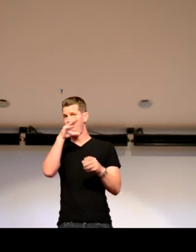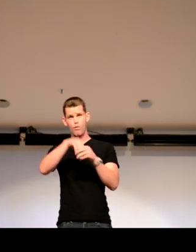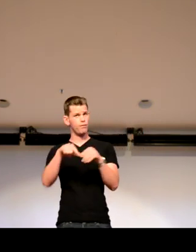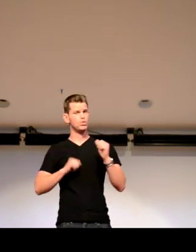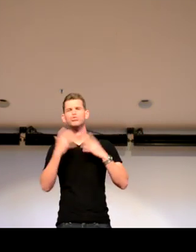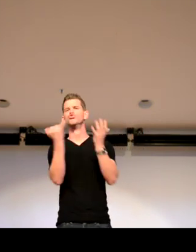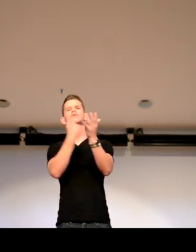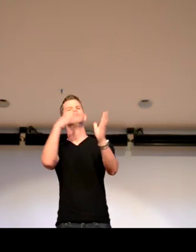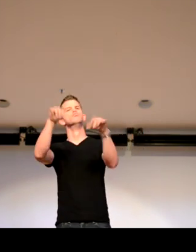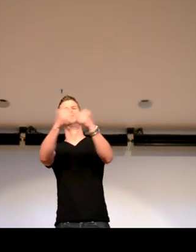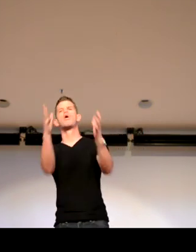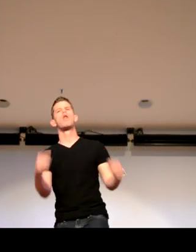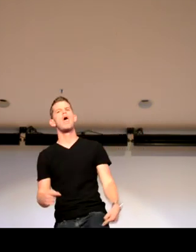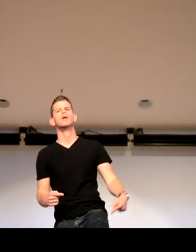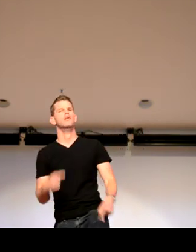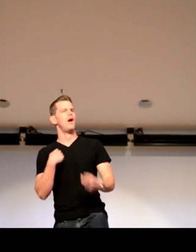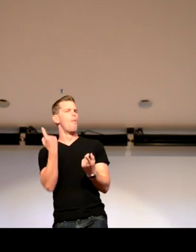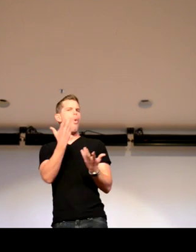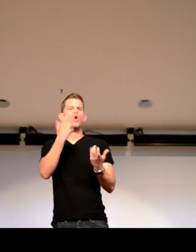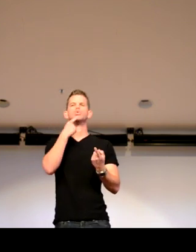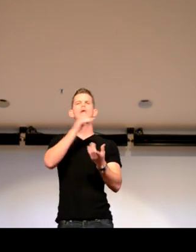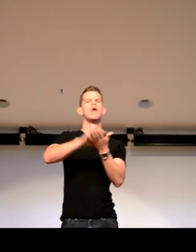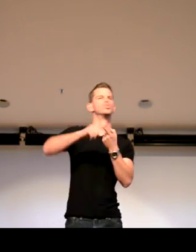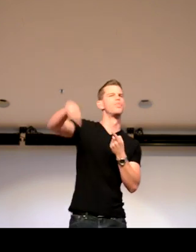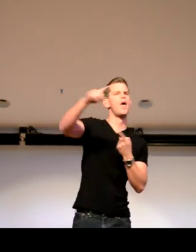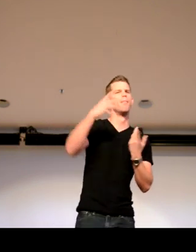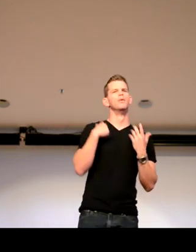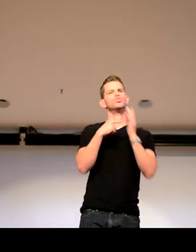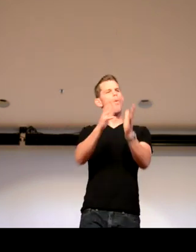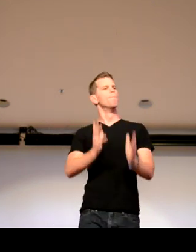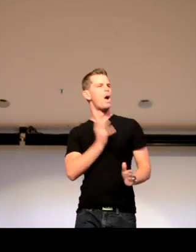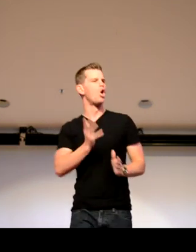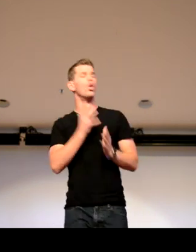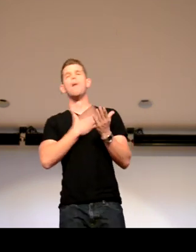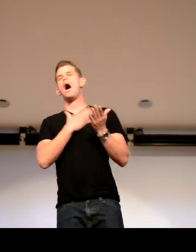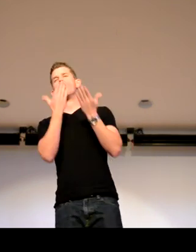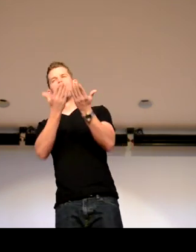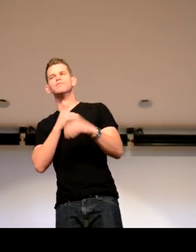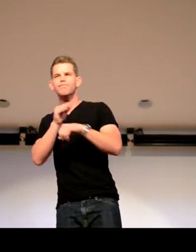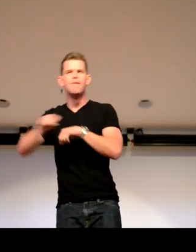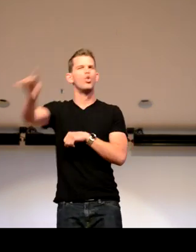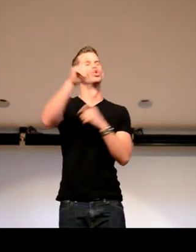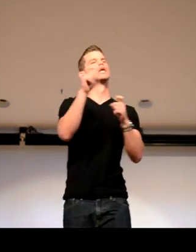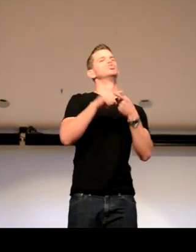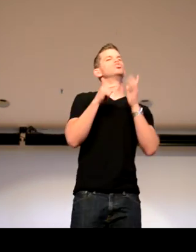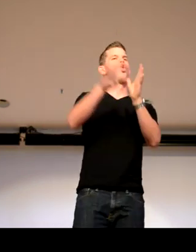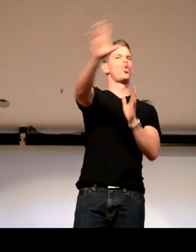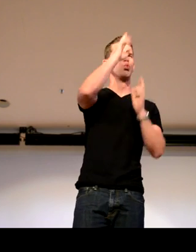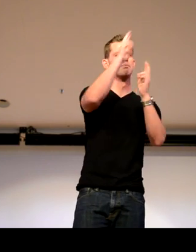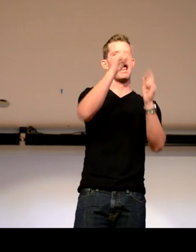If I don't make it, I'm not involved in the show. You know, just, you know, tell them I broke my leg or something. You know, and my recommendation is that you to show